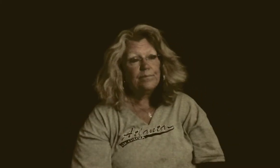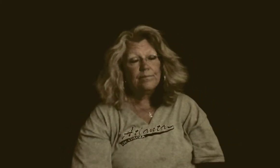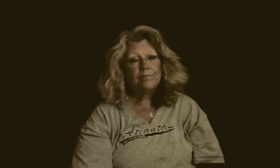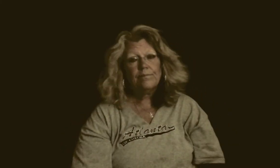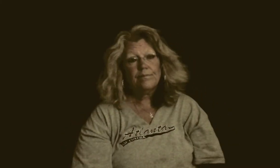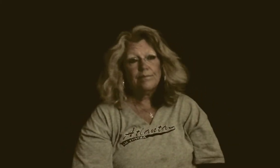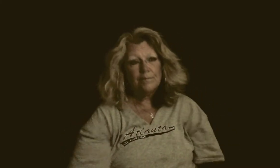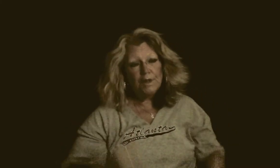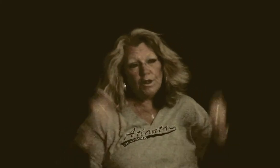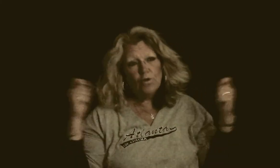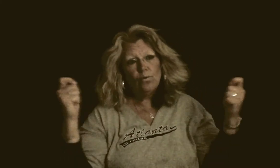Hallelujah